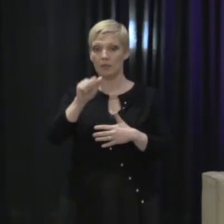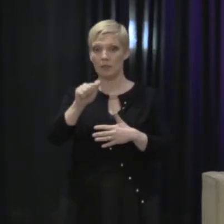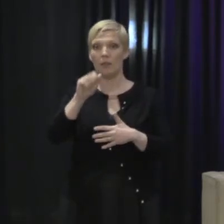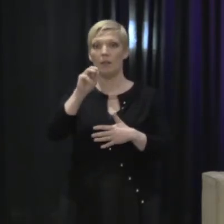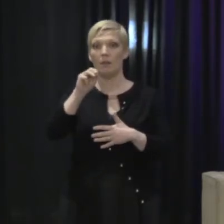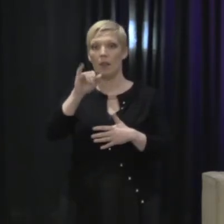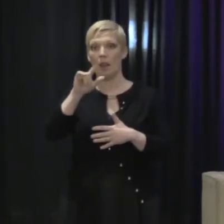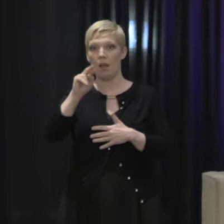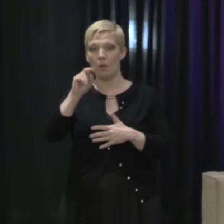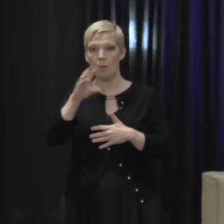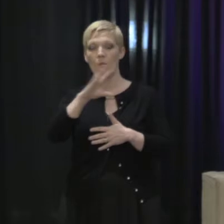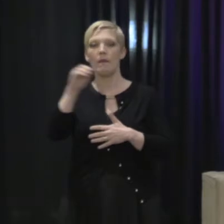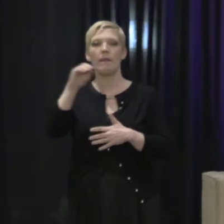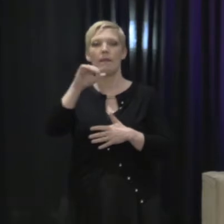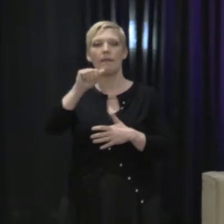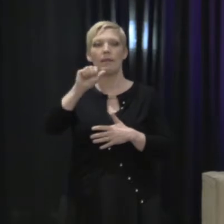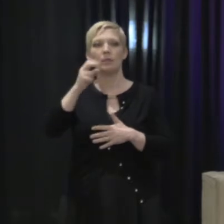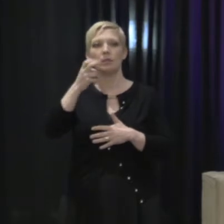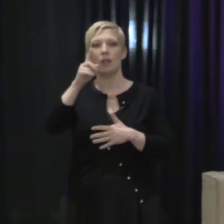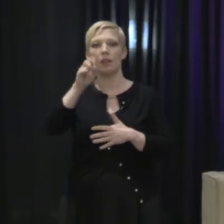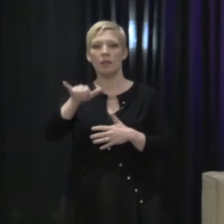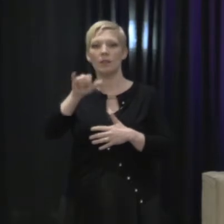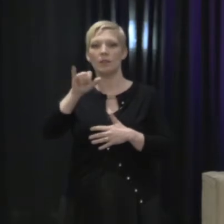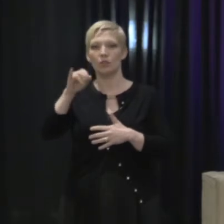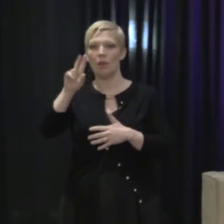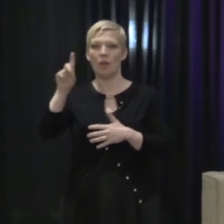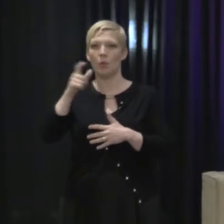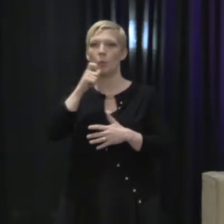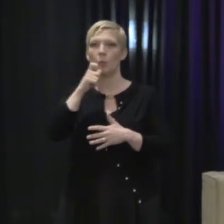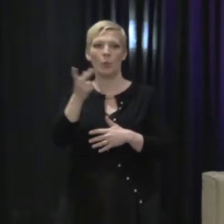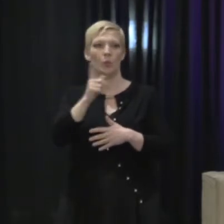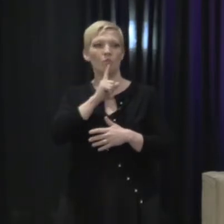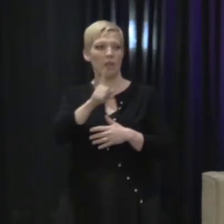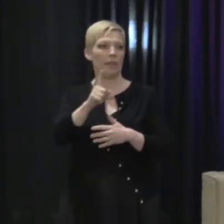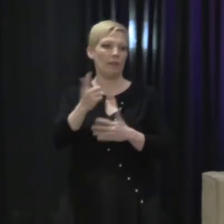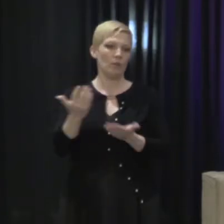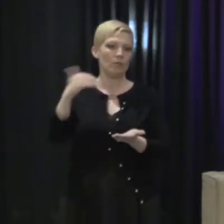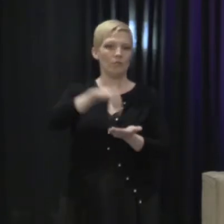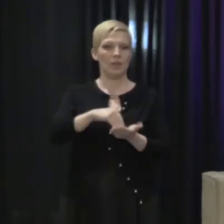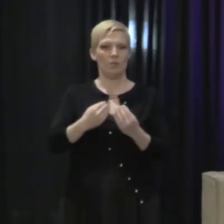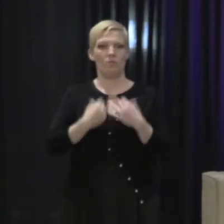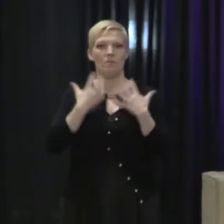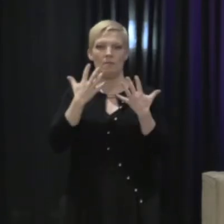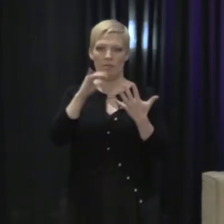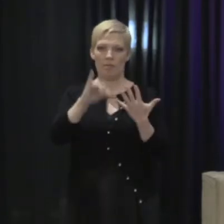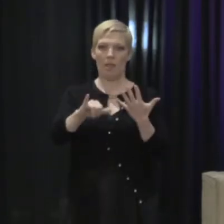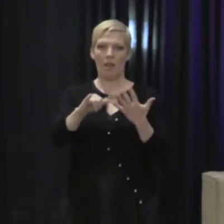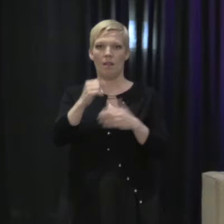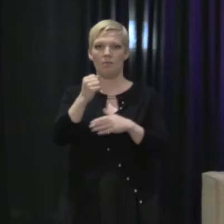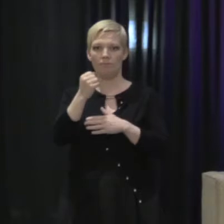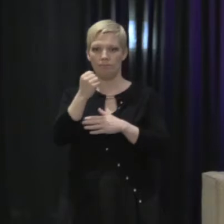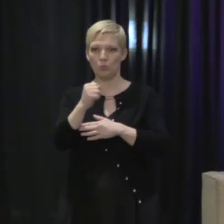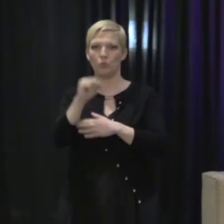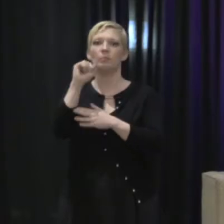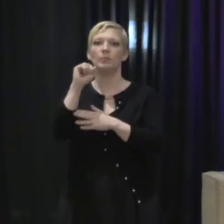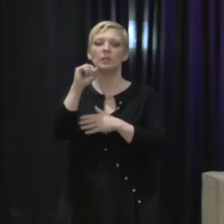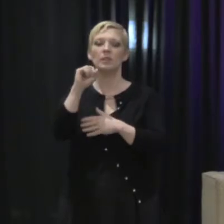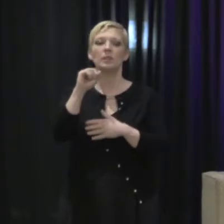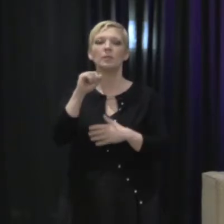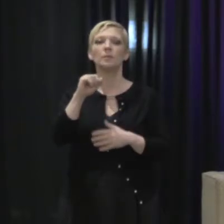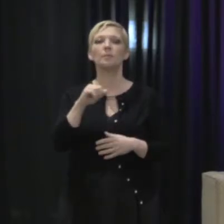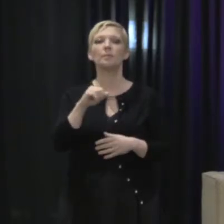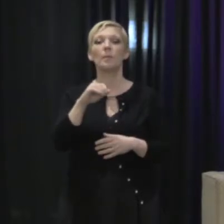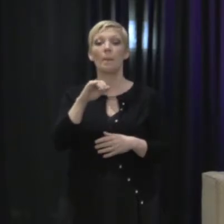actresses who really reignited this Me Too movement that Tarana Burke had started. They write,